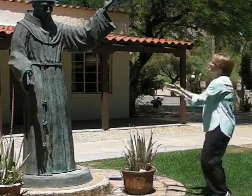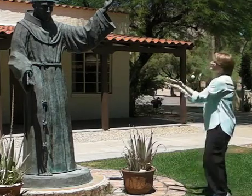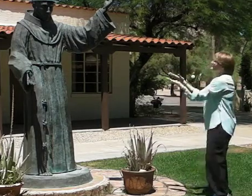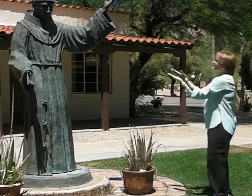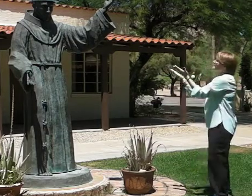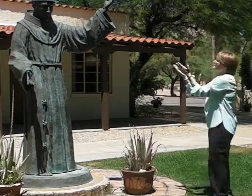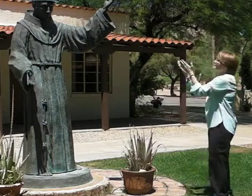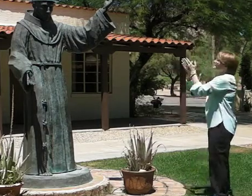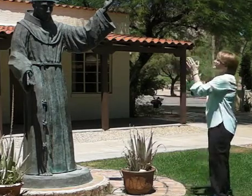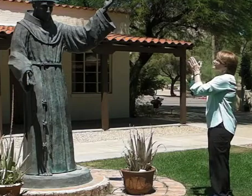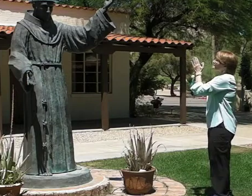Amen